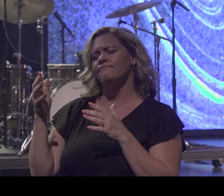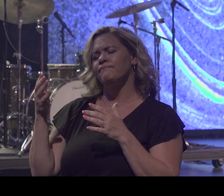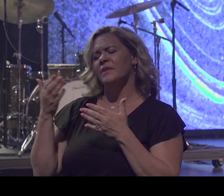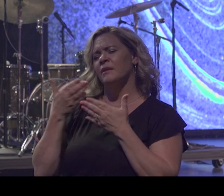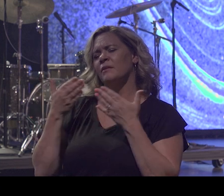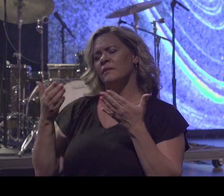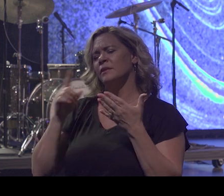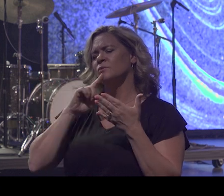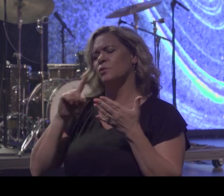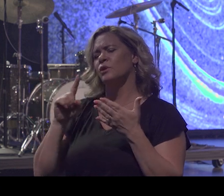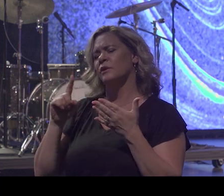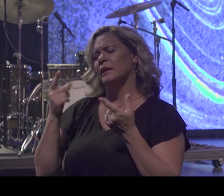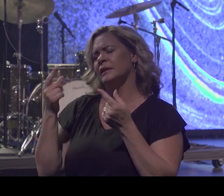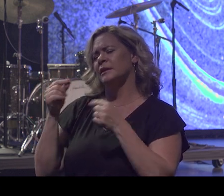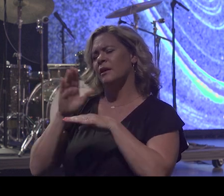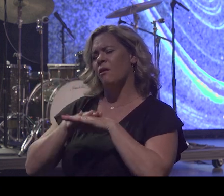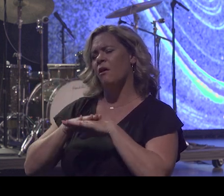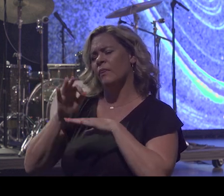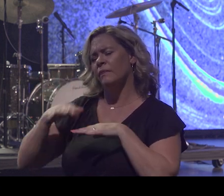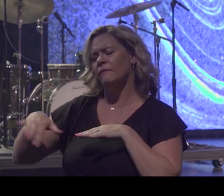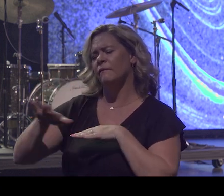Thank you for interceding in him and forgiving him.